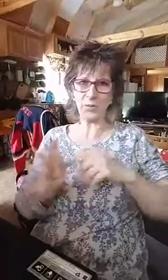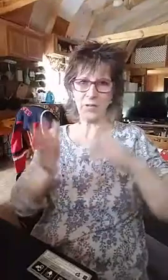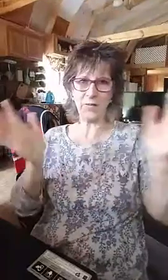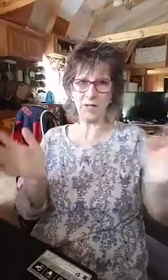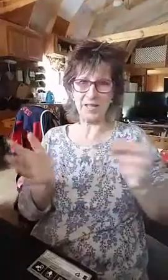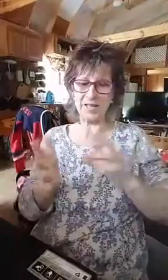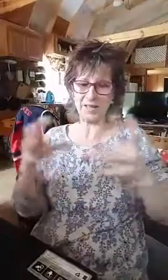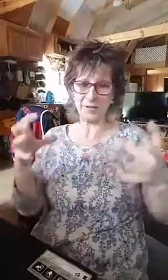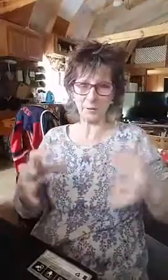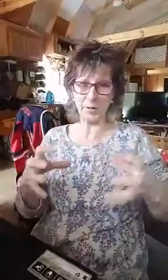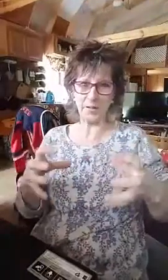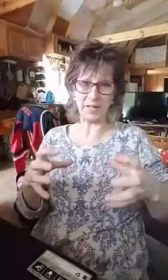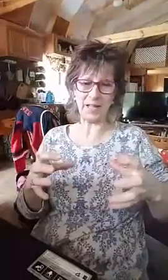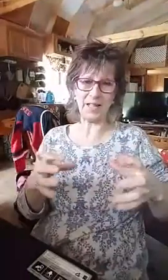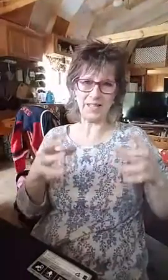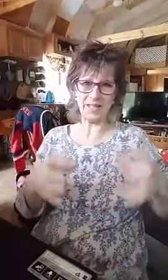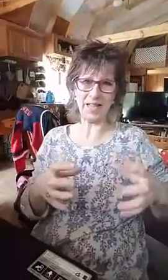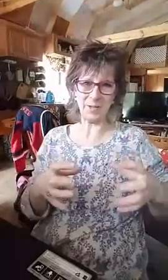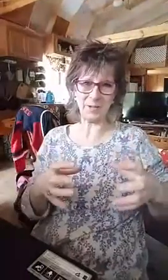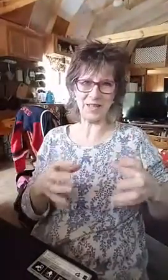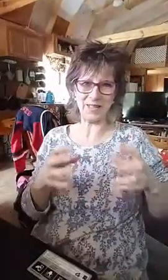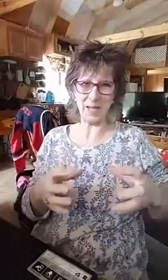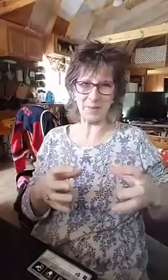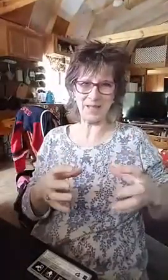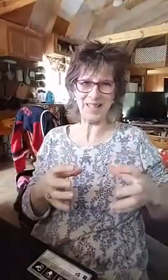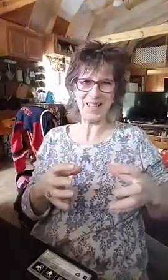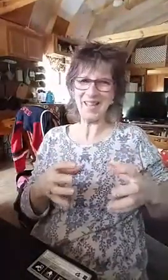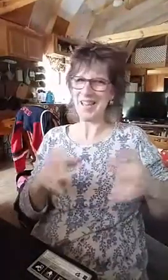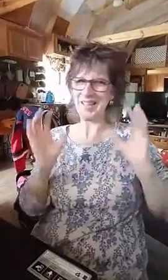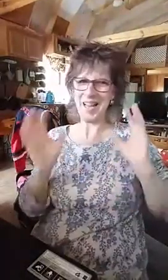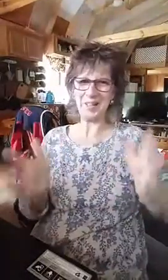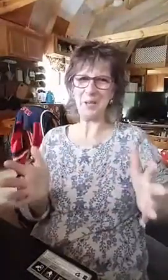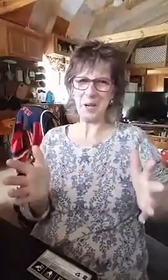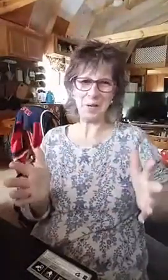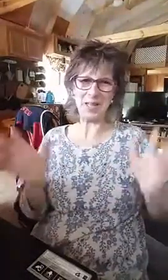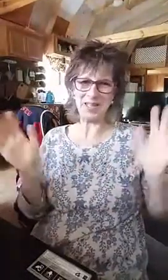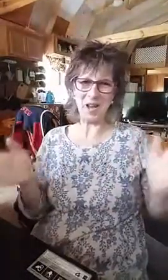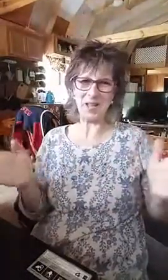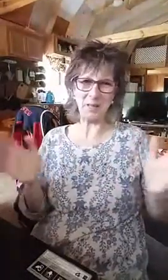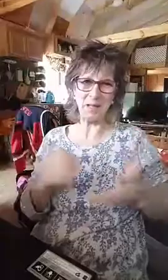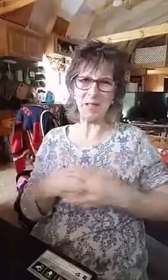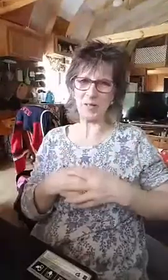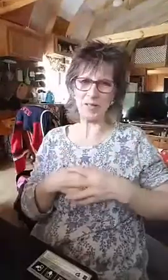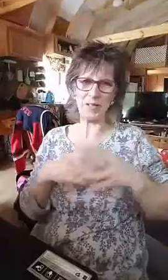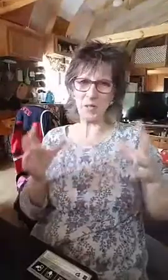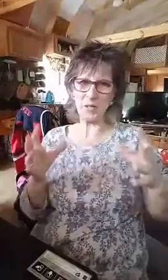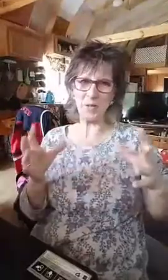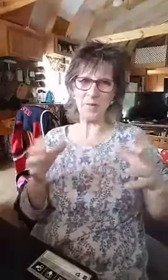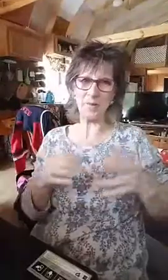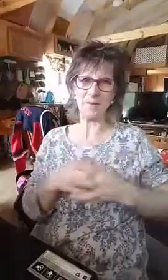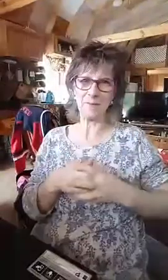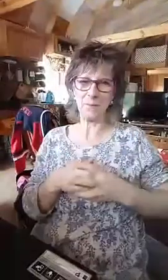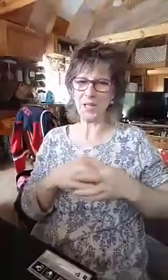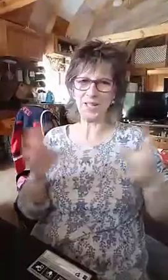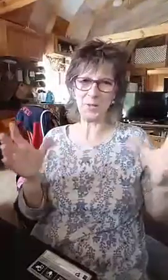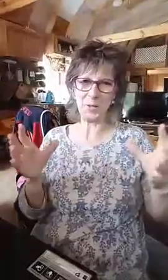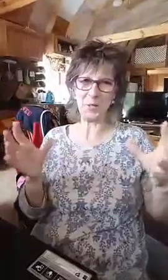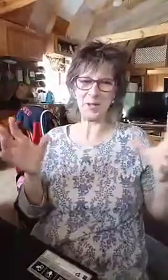whatever it is, grill that I sent the angels out to get me exactly what I wanted. It's awesome. I love it so much walking in the supernatural.